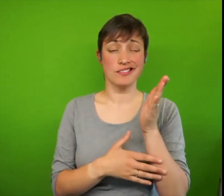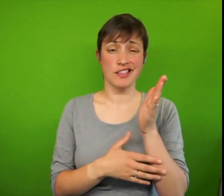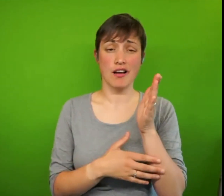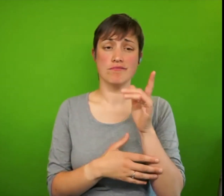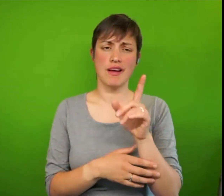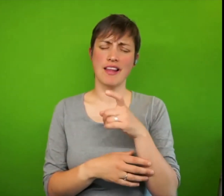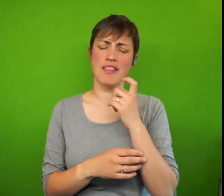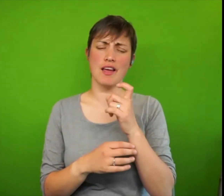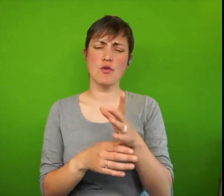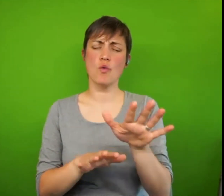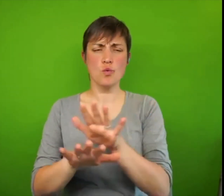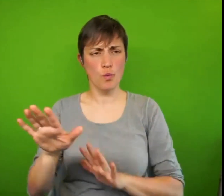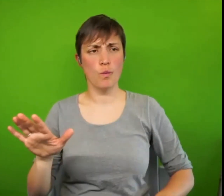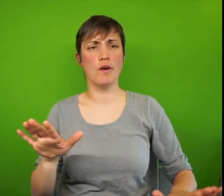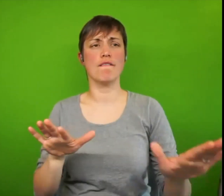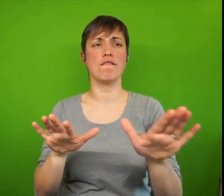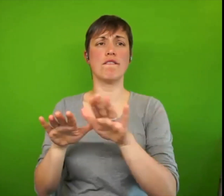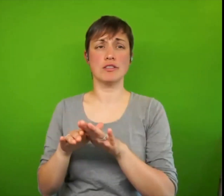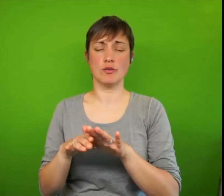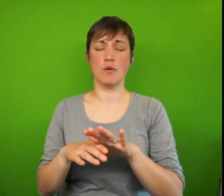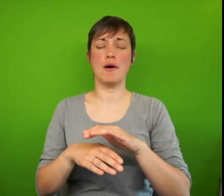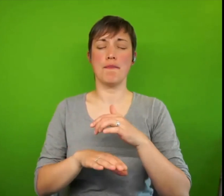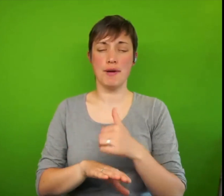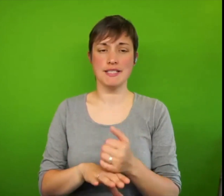services as a route to reducing poverty.